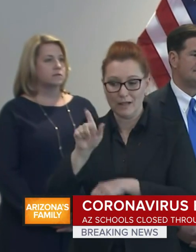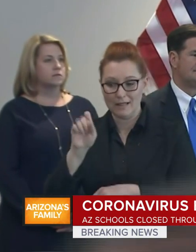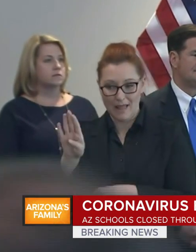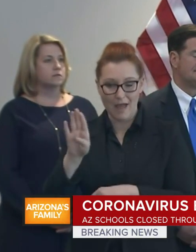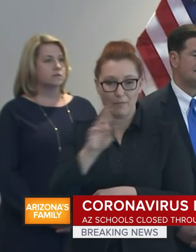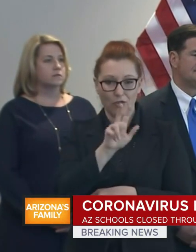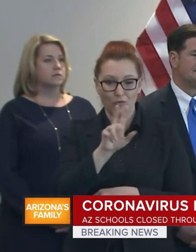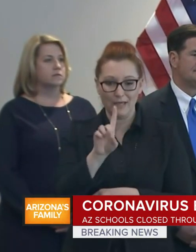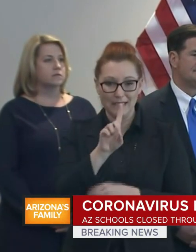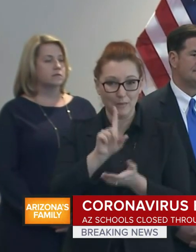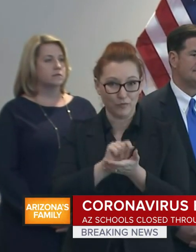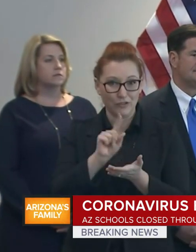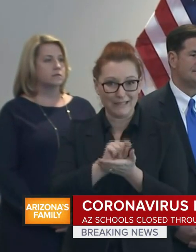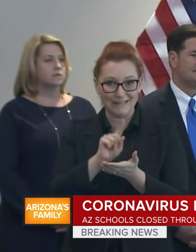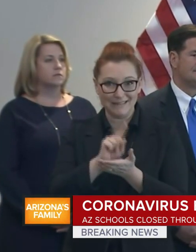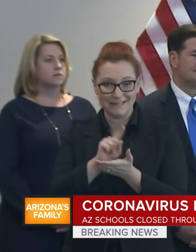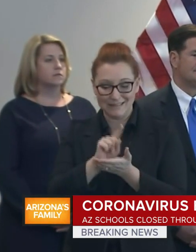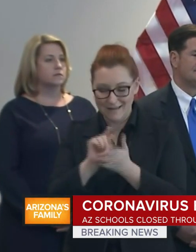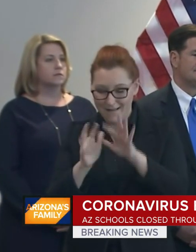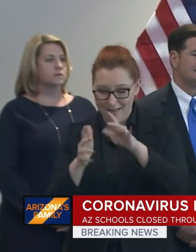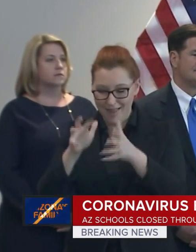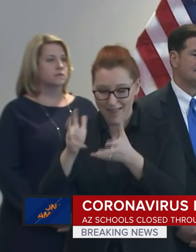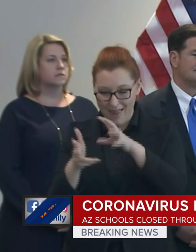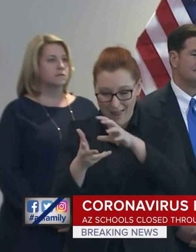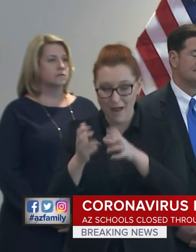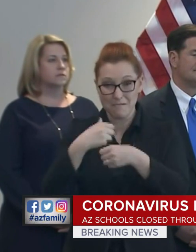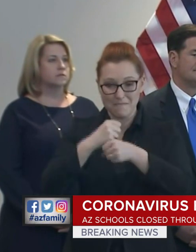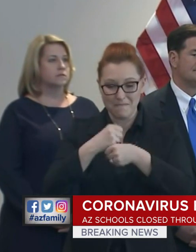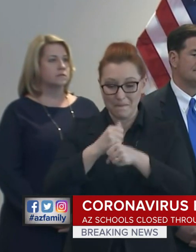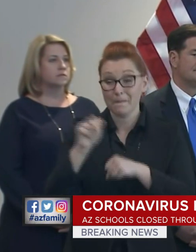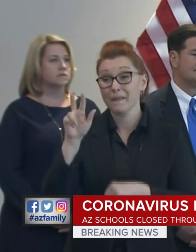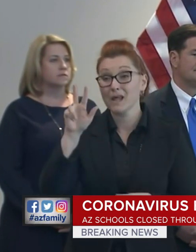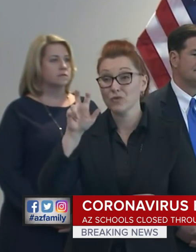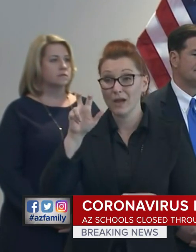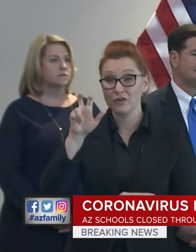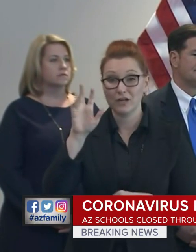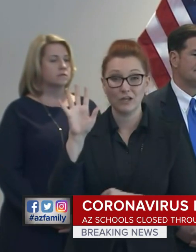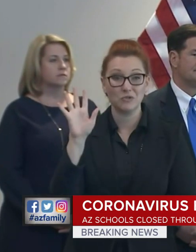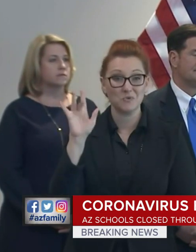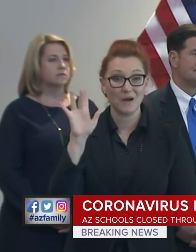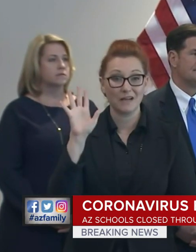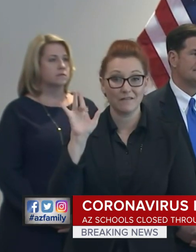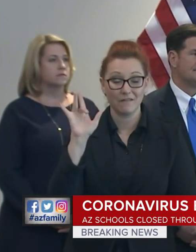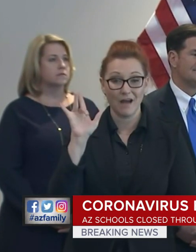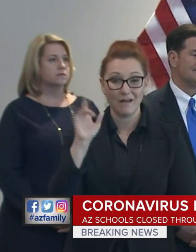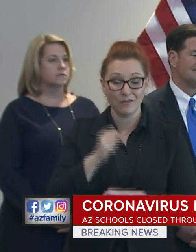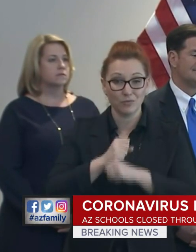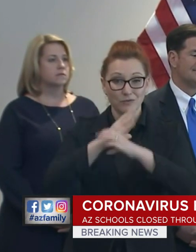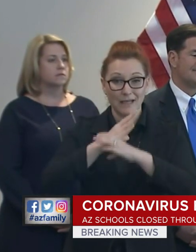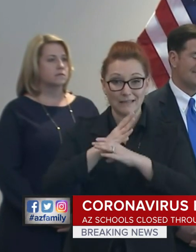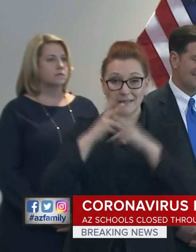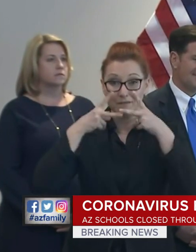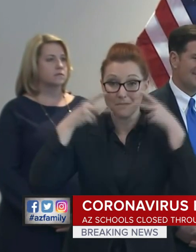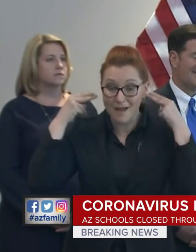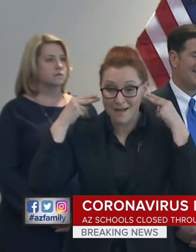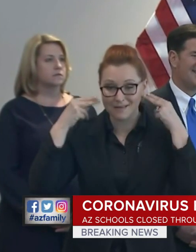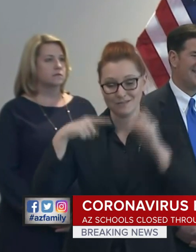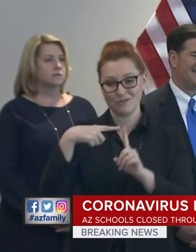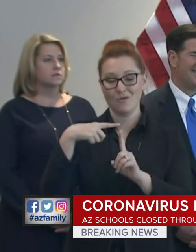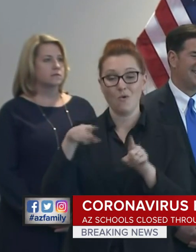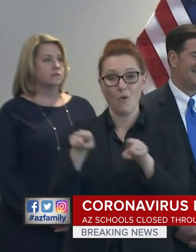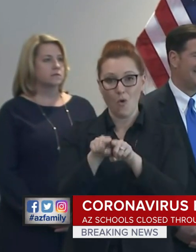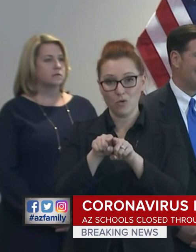3D printing capabilities to produce 325 protective masks and a